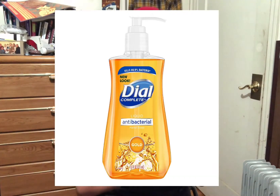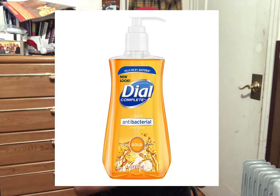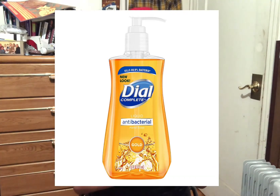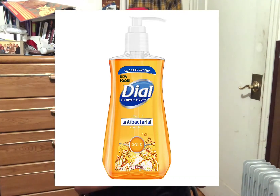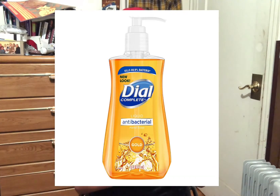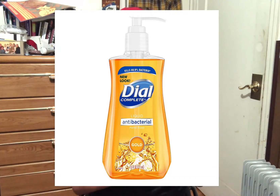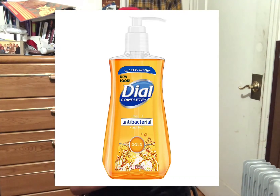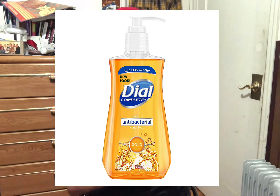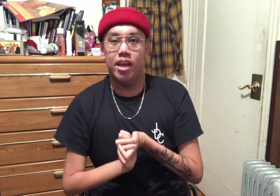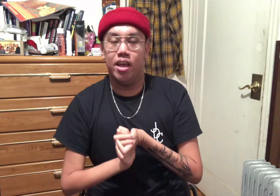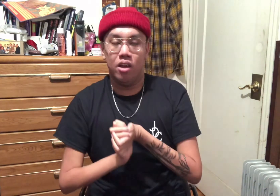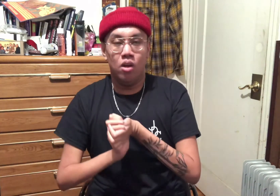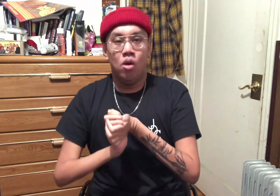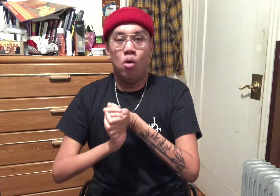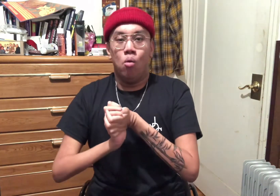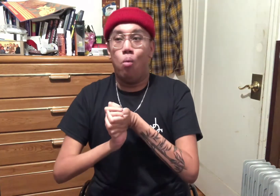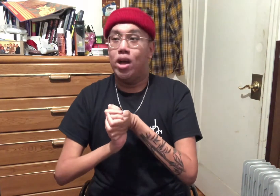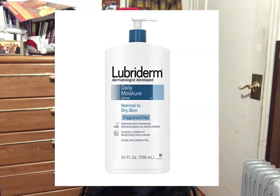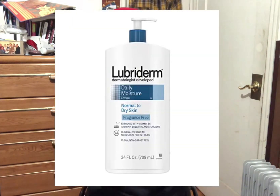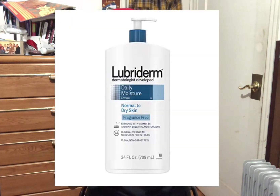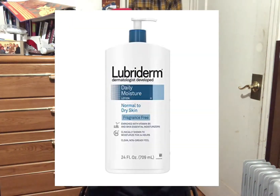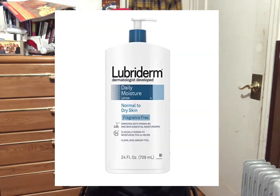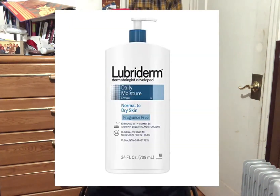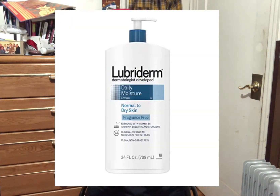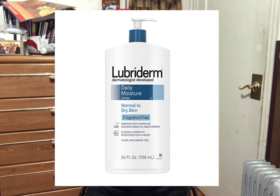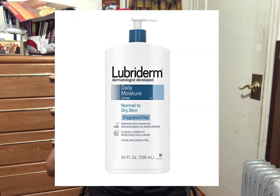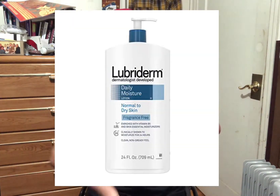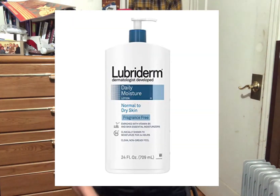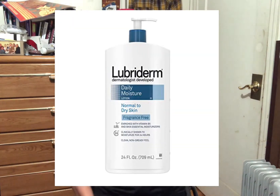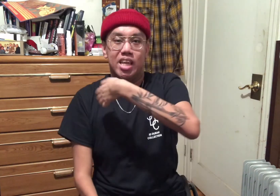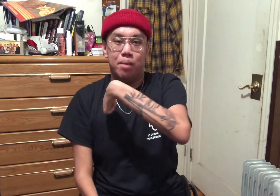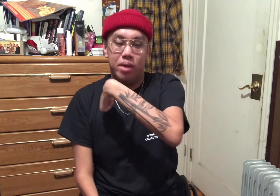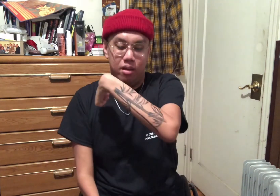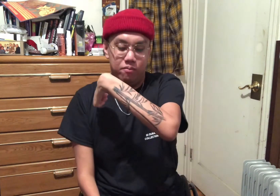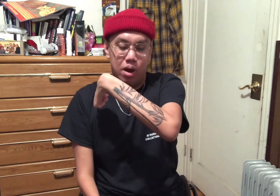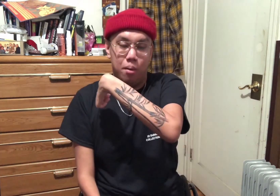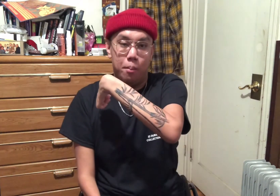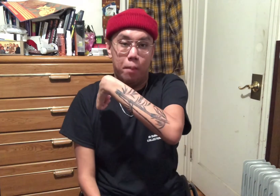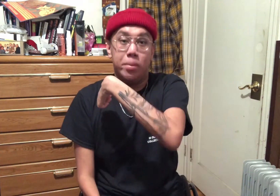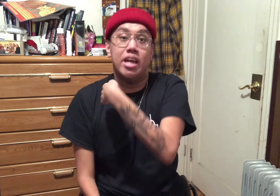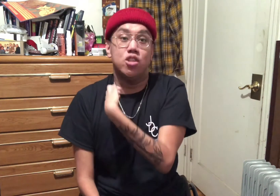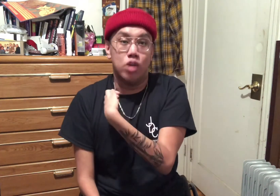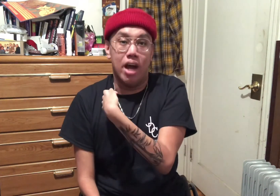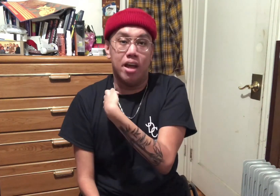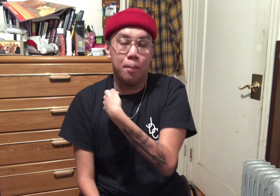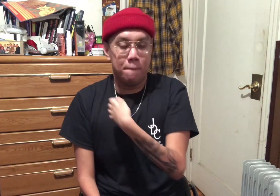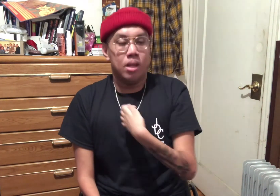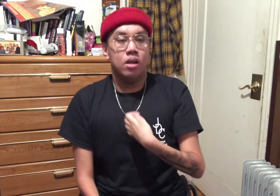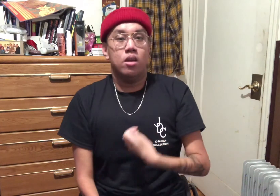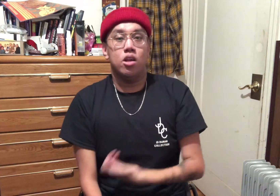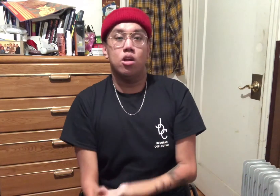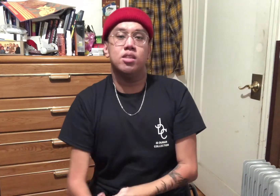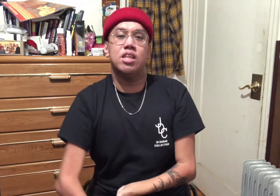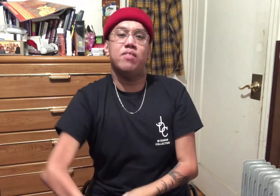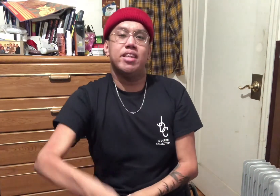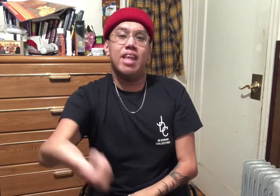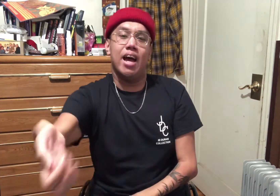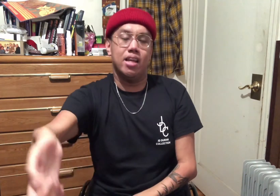need to be using when cleaning it, what lotion you need to keep it from being dry, you know, stuff like that. And